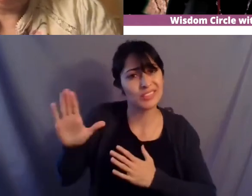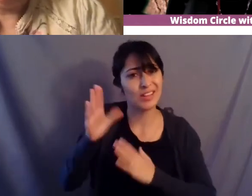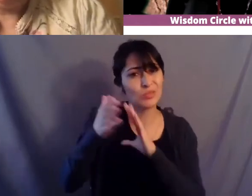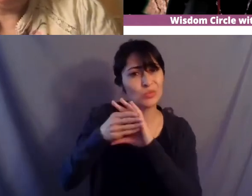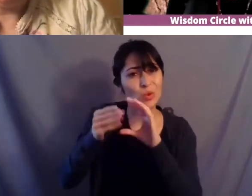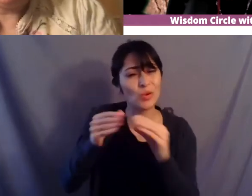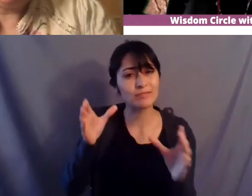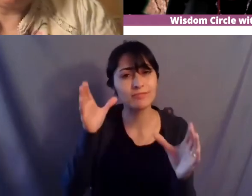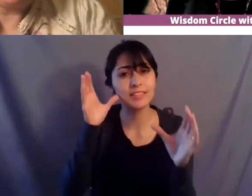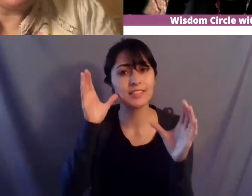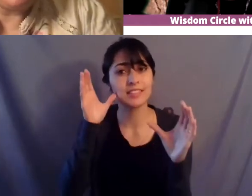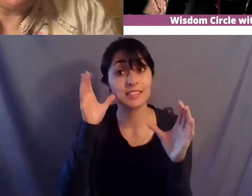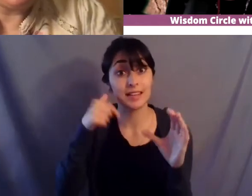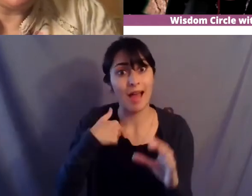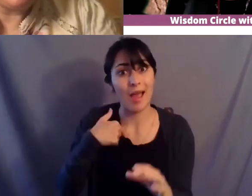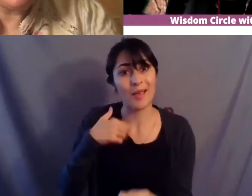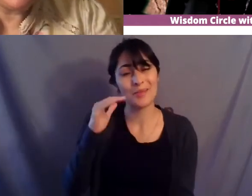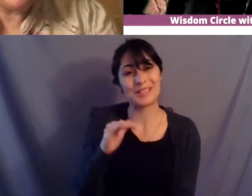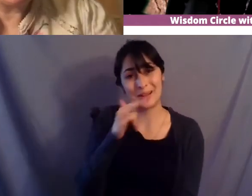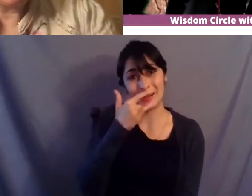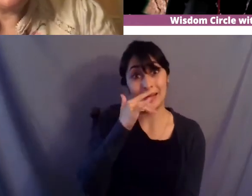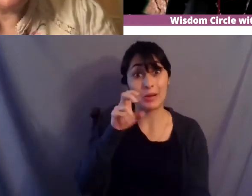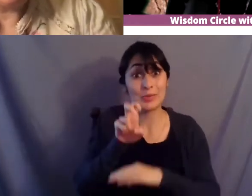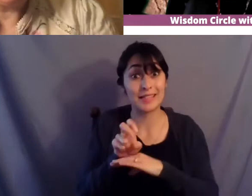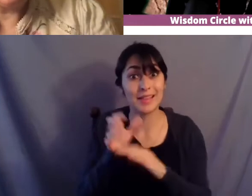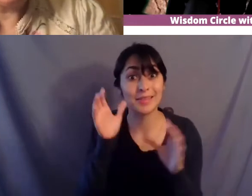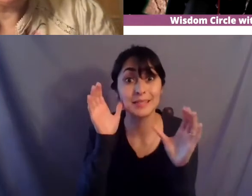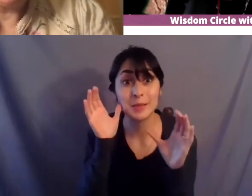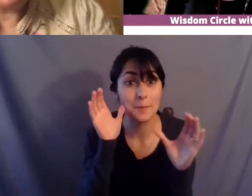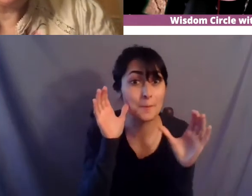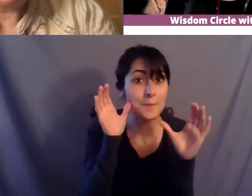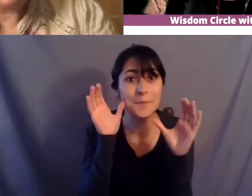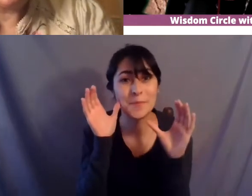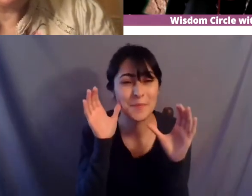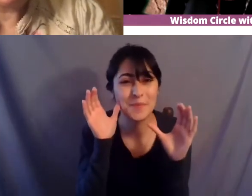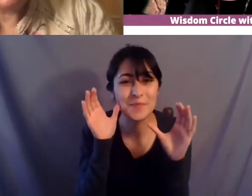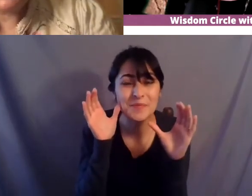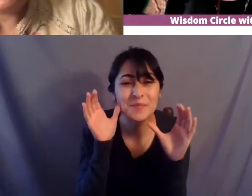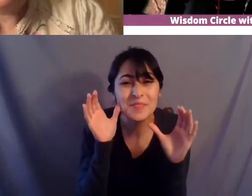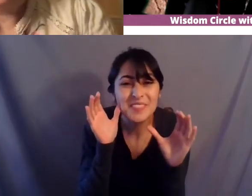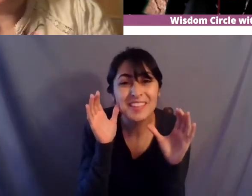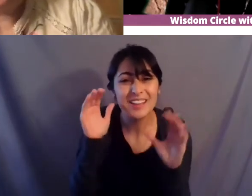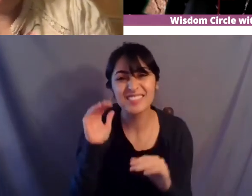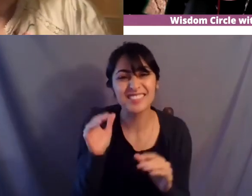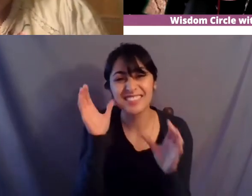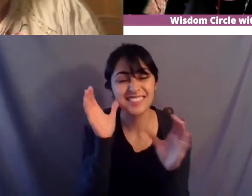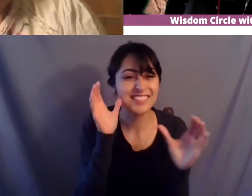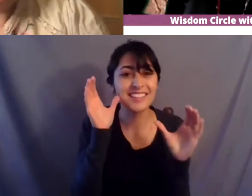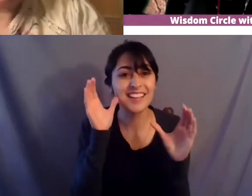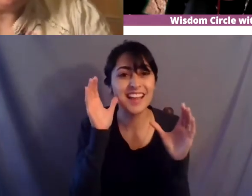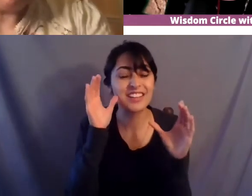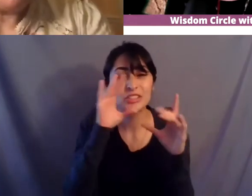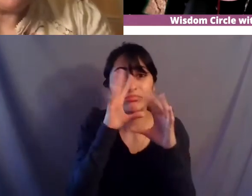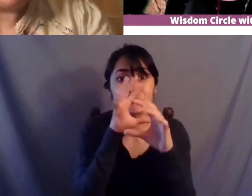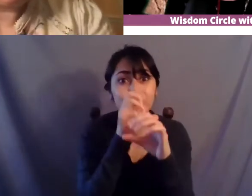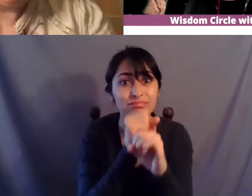the little kid who would sit and listen you know the little kid who sits and listens and loves being with